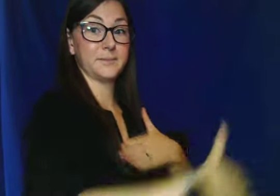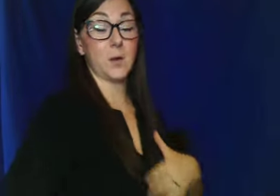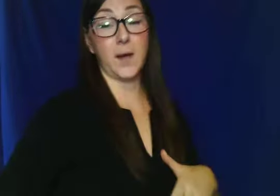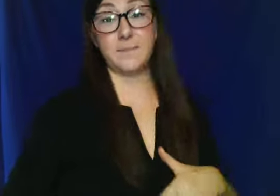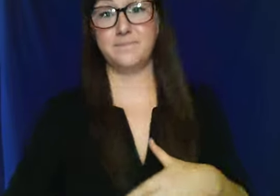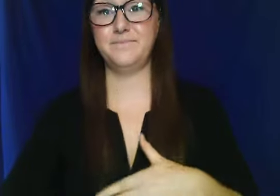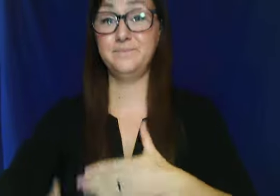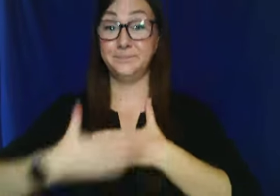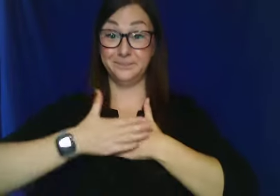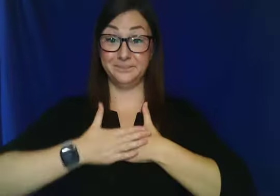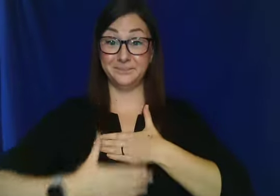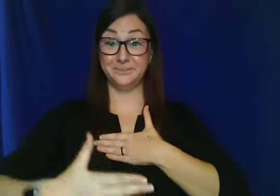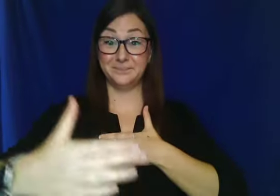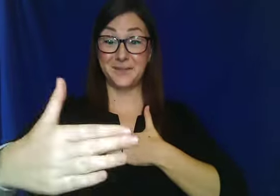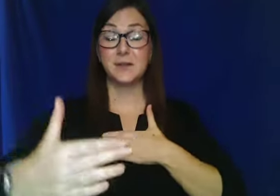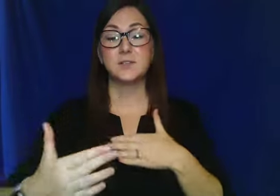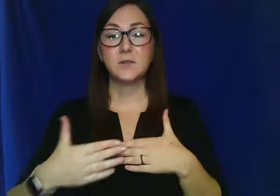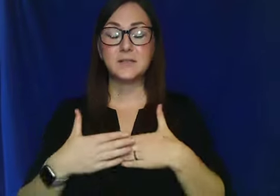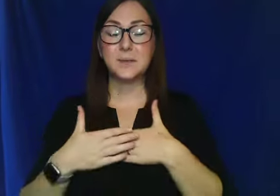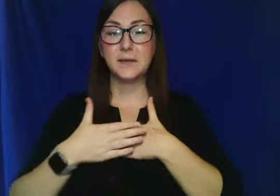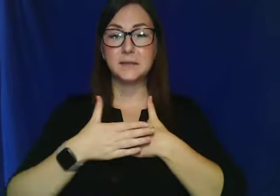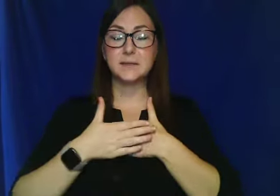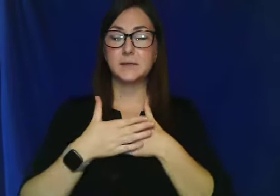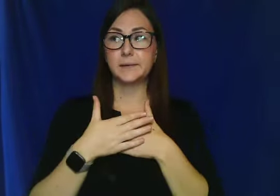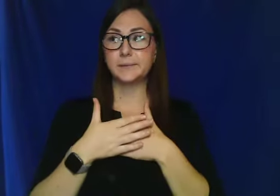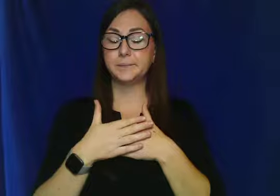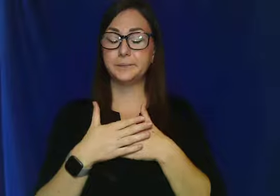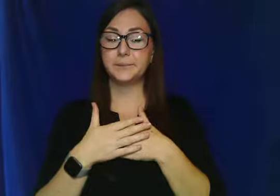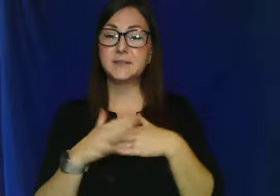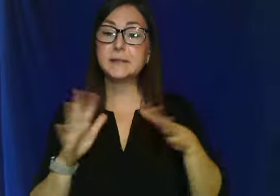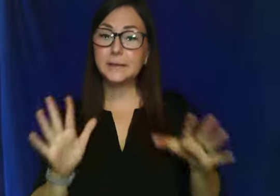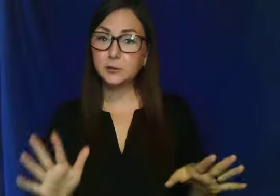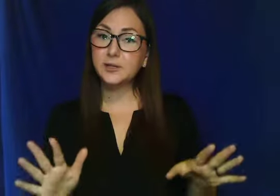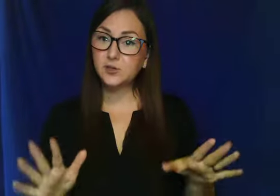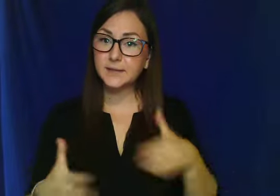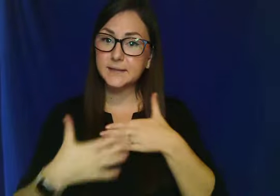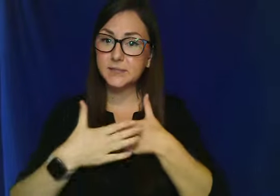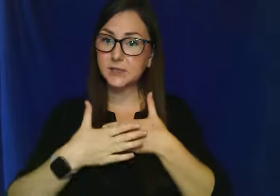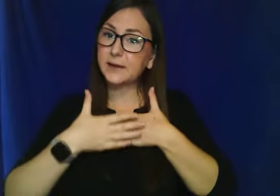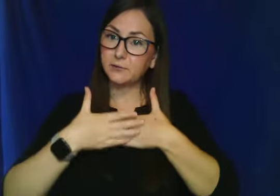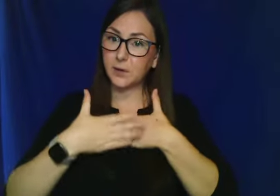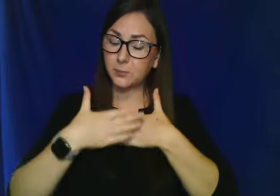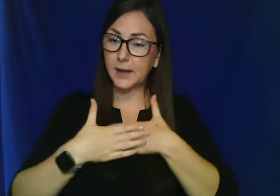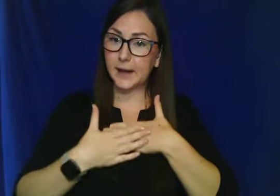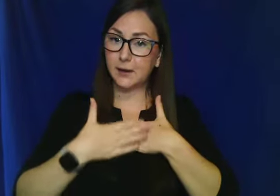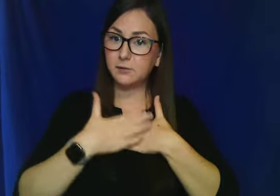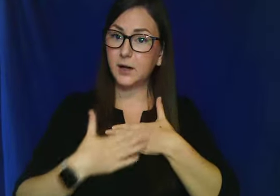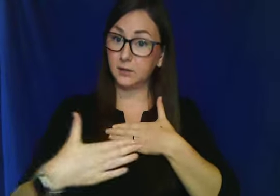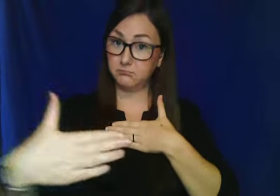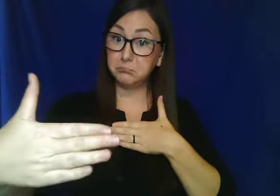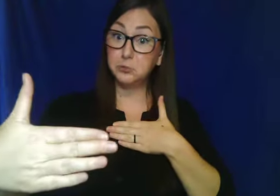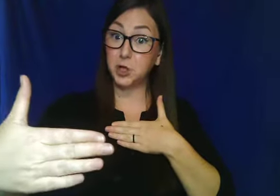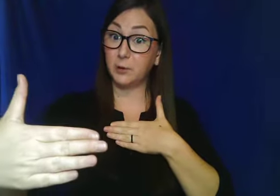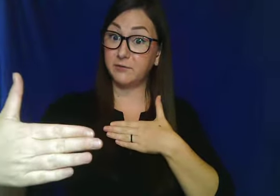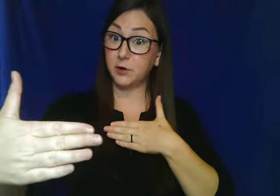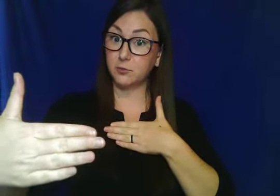Okay? So this means, this literally translates to like from right now, going forward.